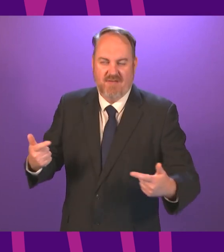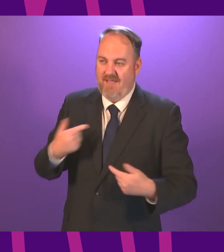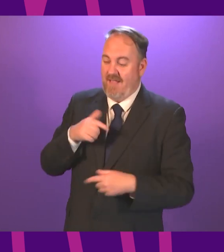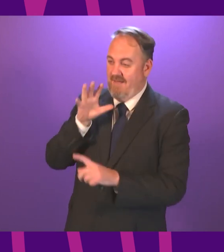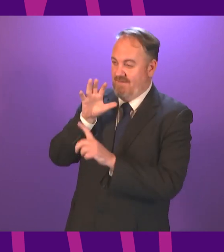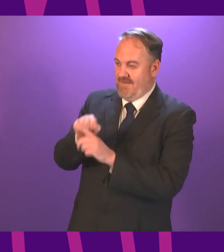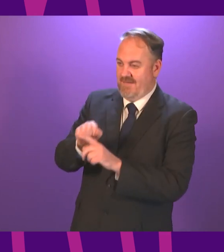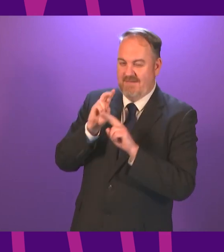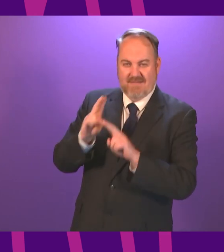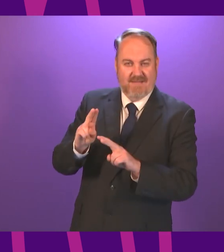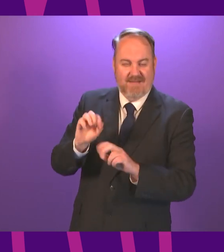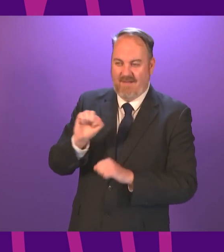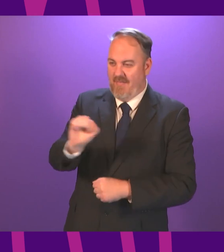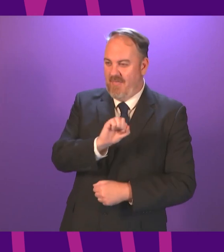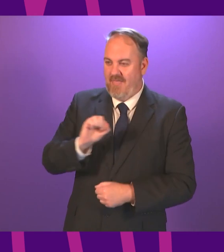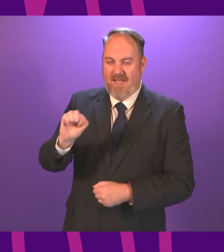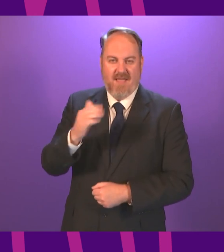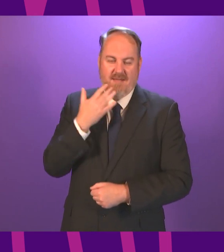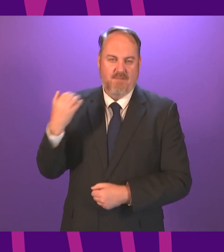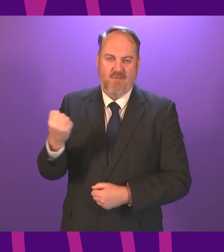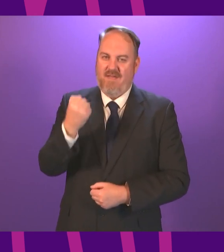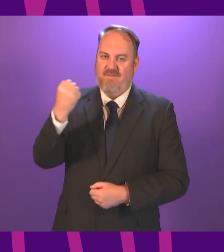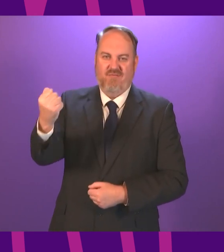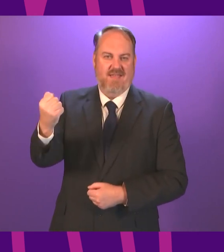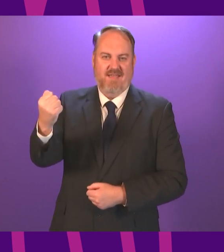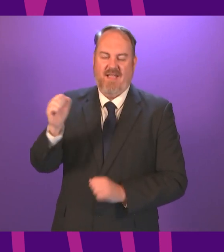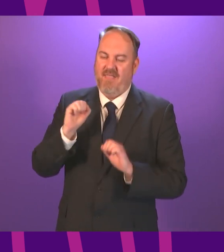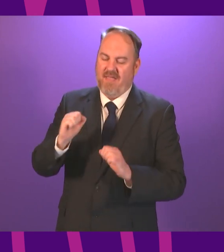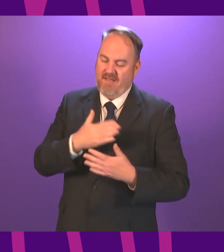and humanity of my colleagues shine very brightly indeed